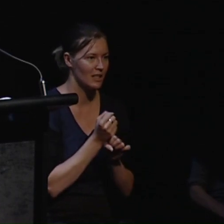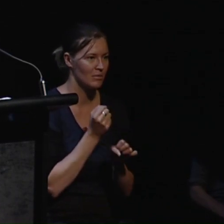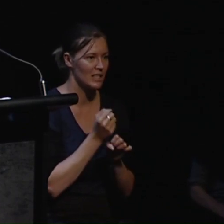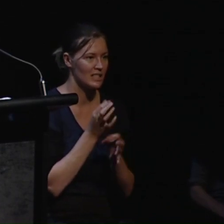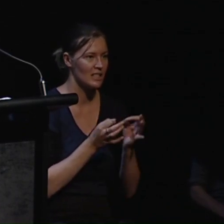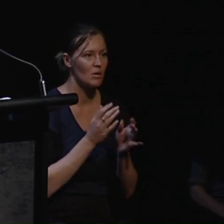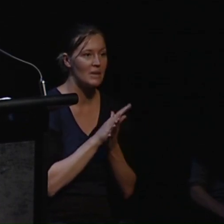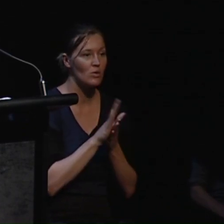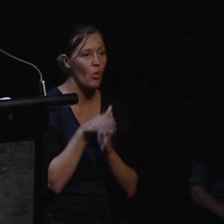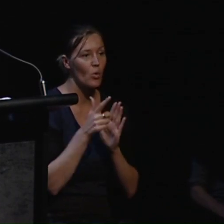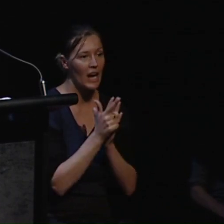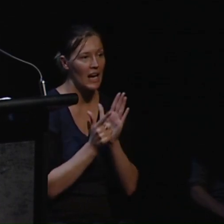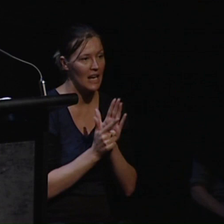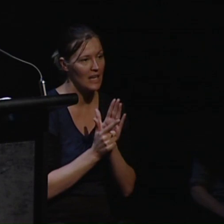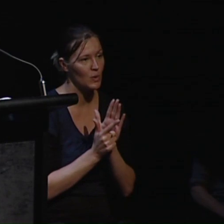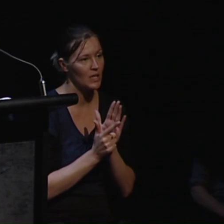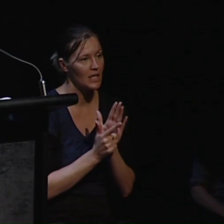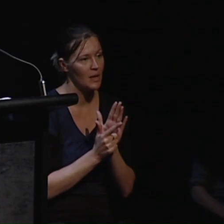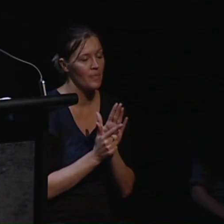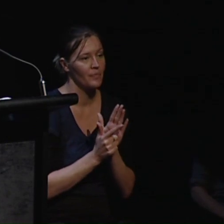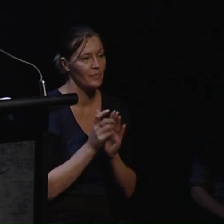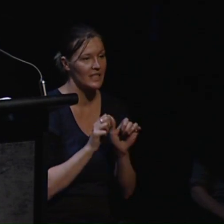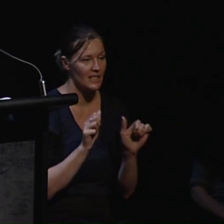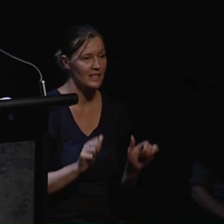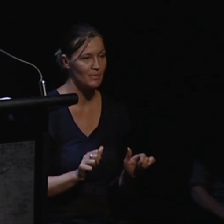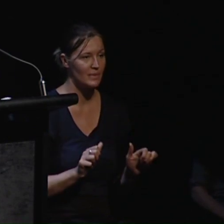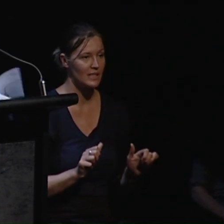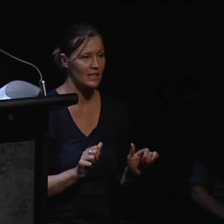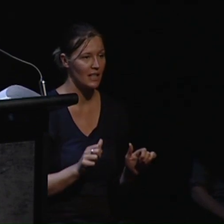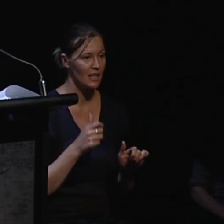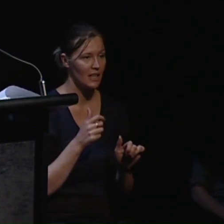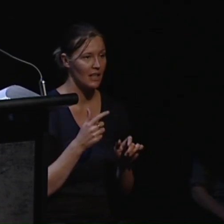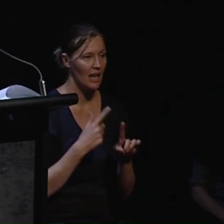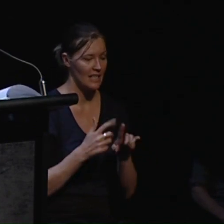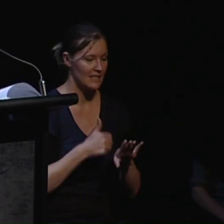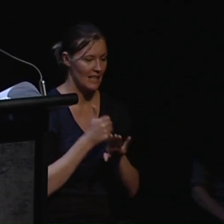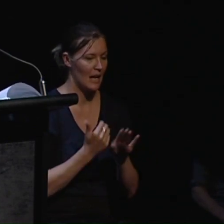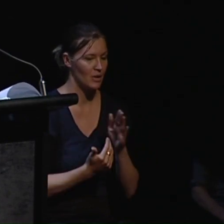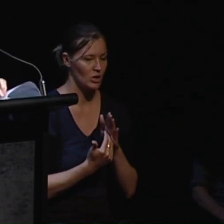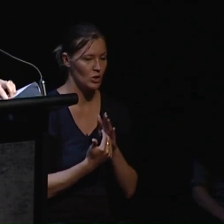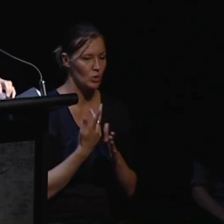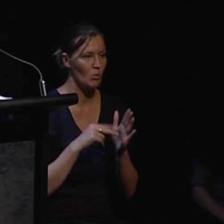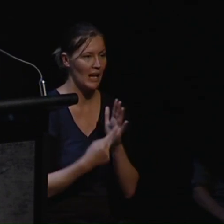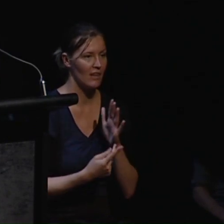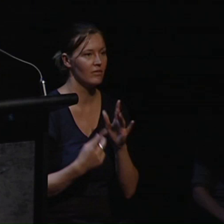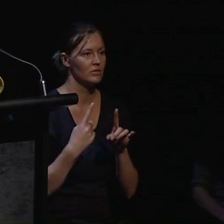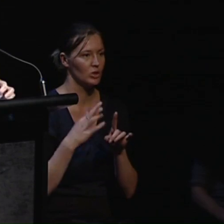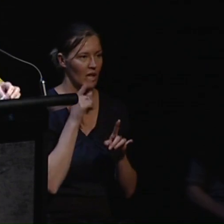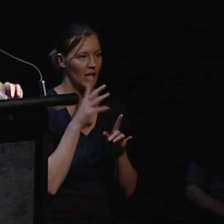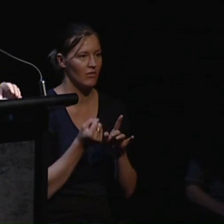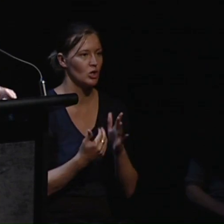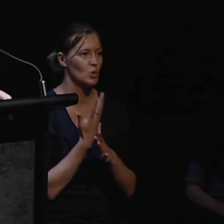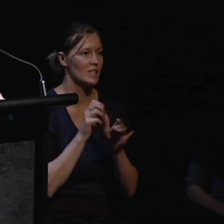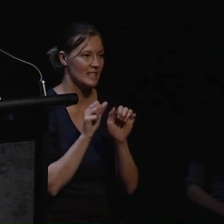legal systems to be reviewed and the setting up of a plan to introduce a new system. Now,